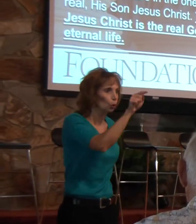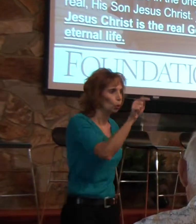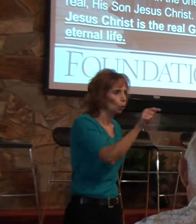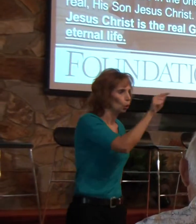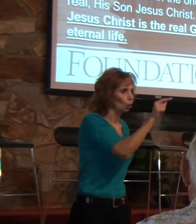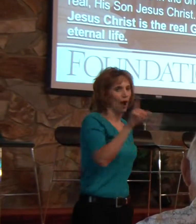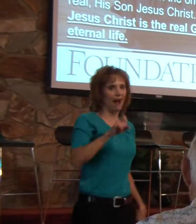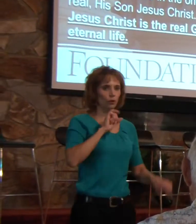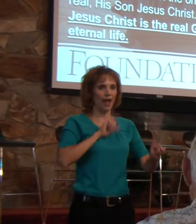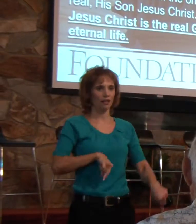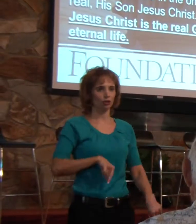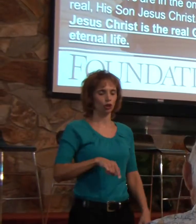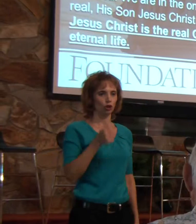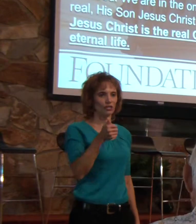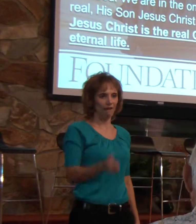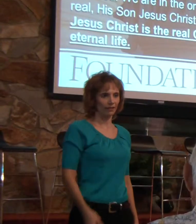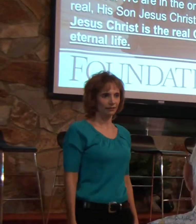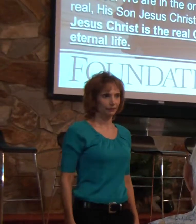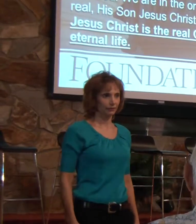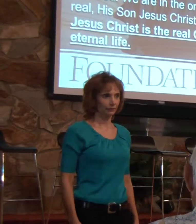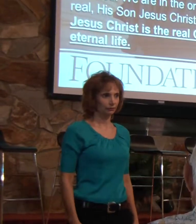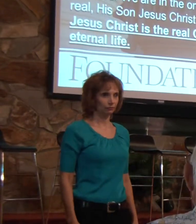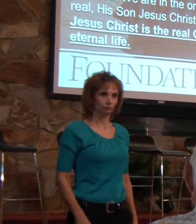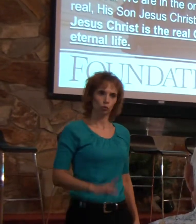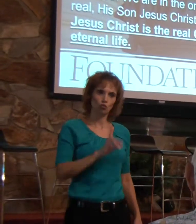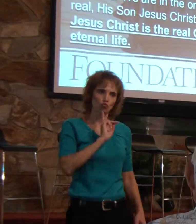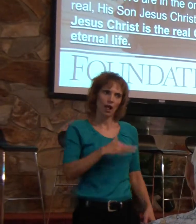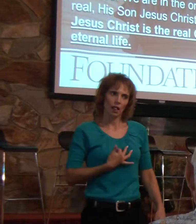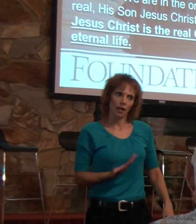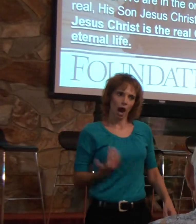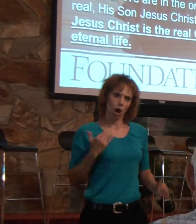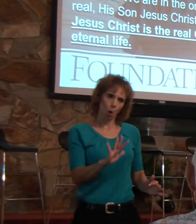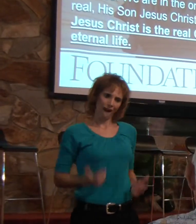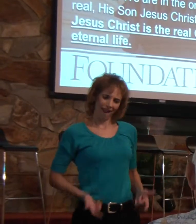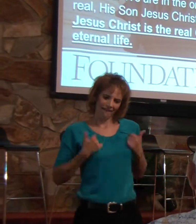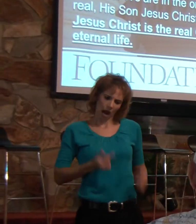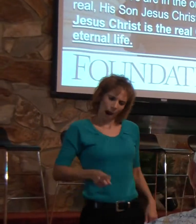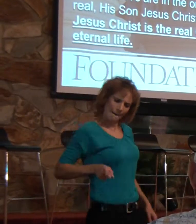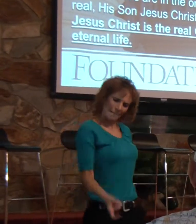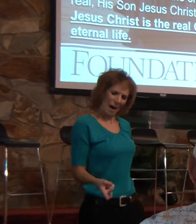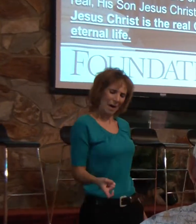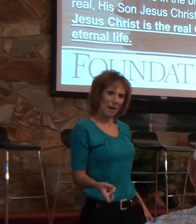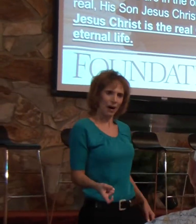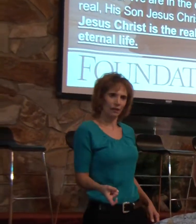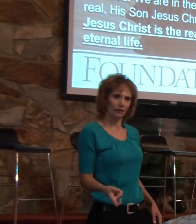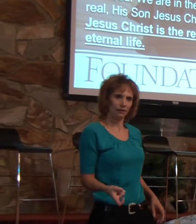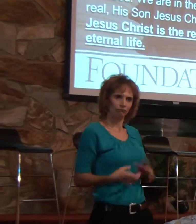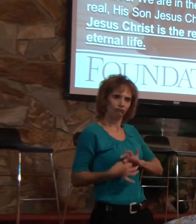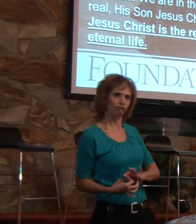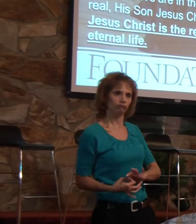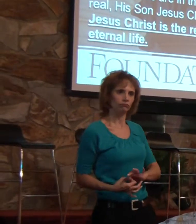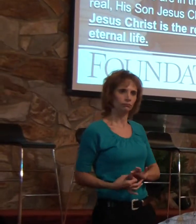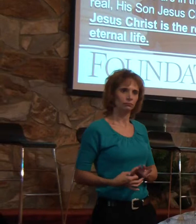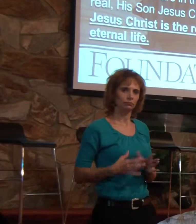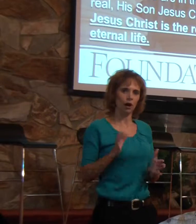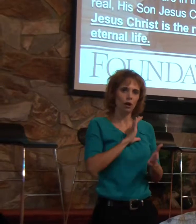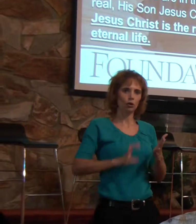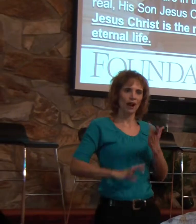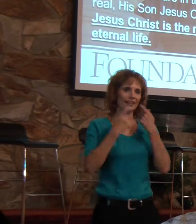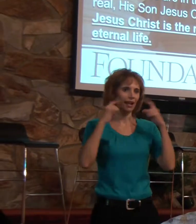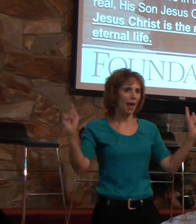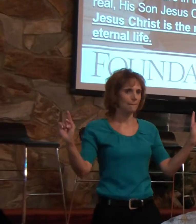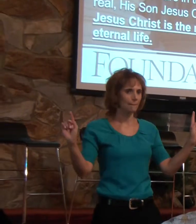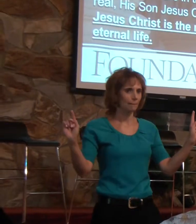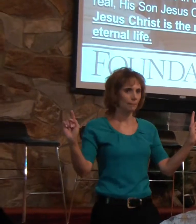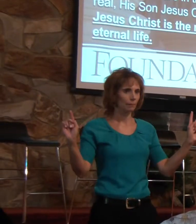ourselves this morning and anchor our life on the claims of Christ and who we say